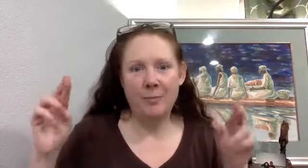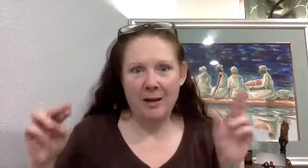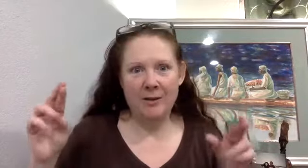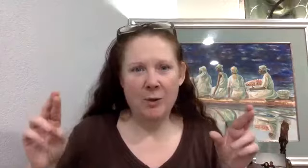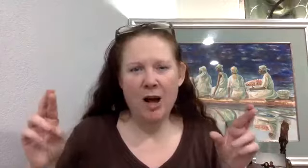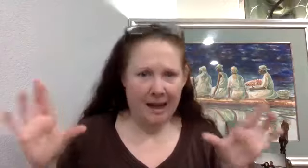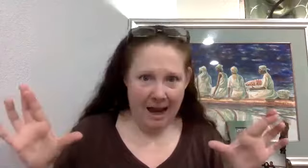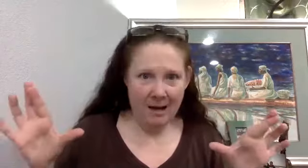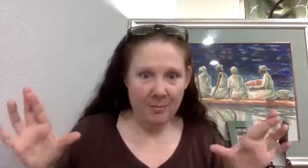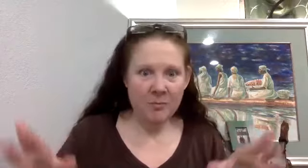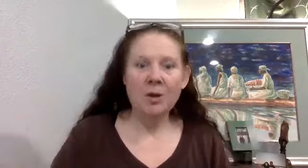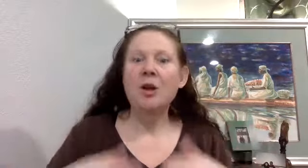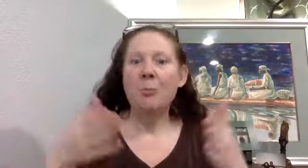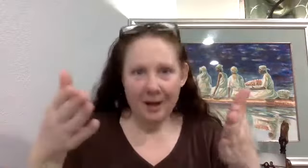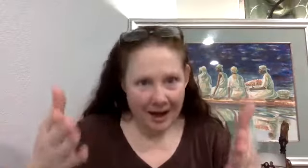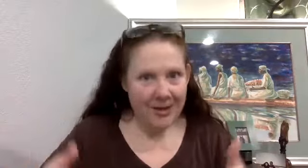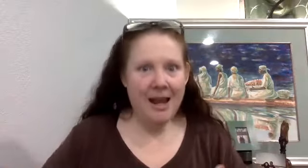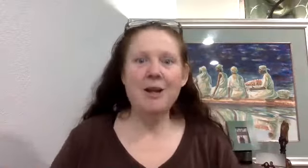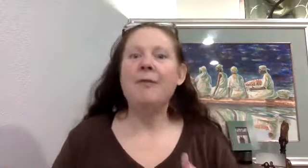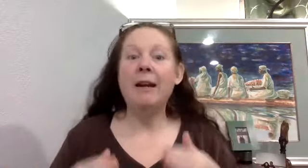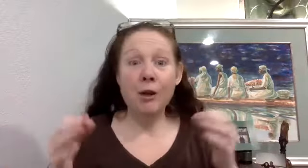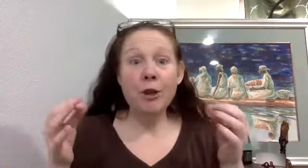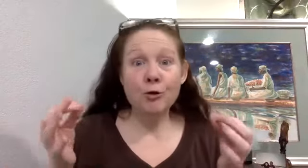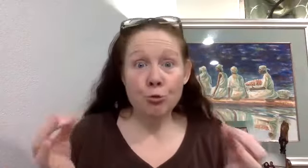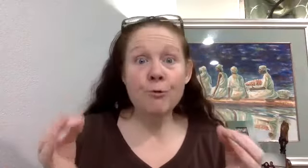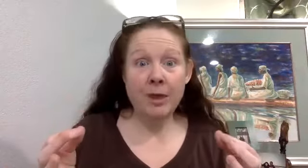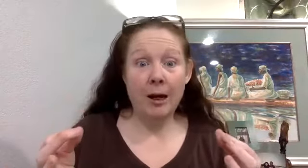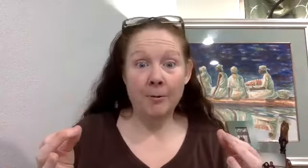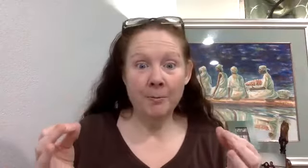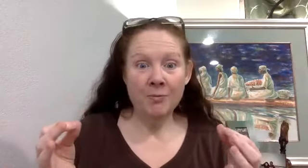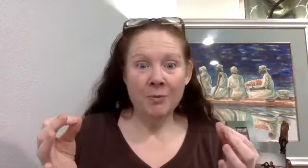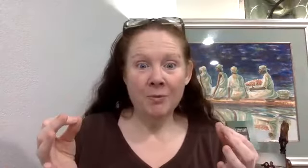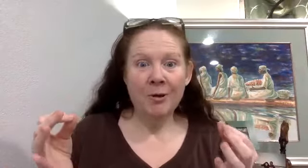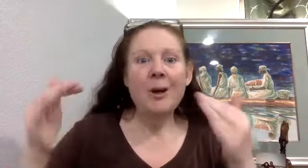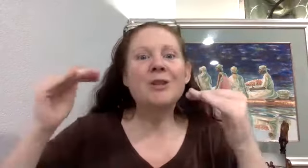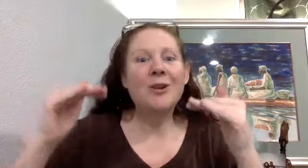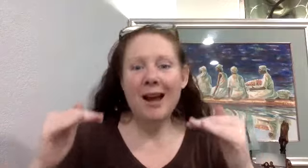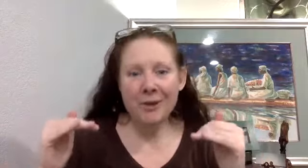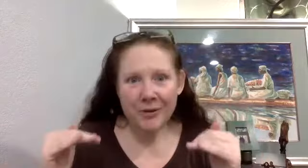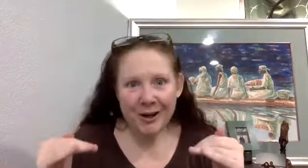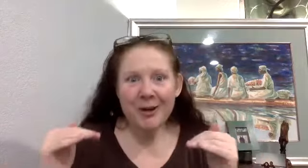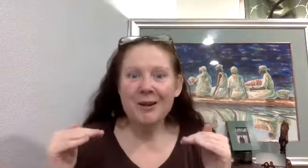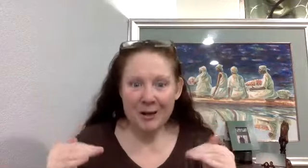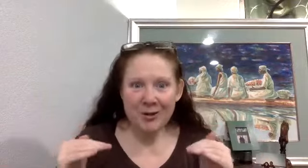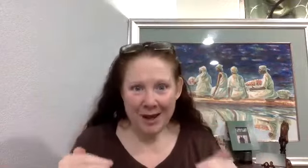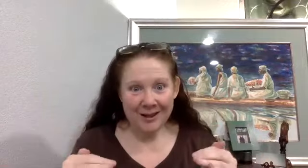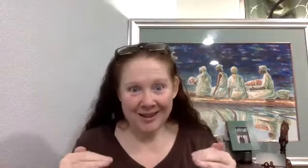medicines. We call it CAM. But again, the Ayurvedic, there's truth there. We just don't have the theory in Western medicine,